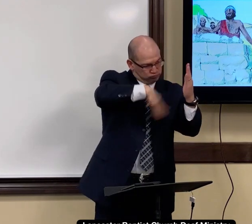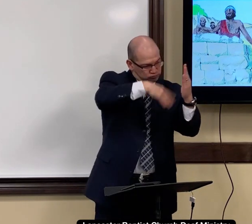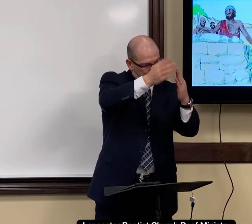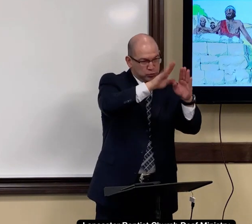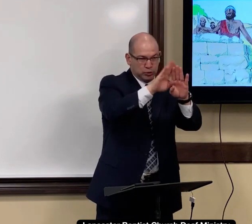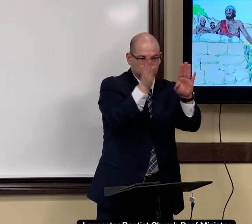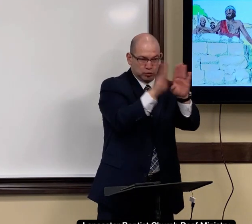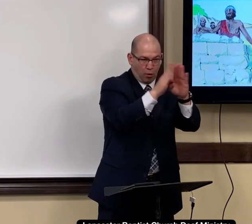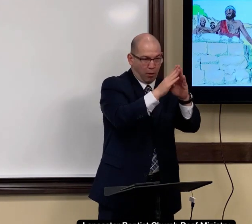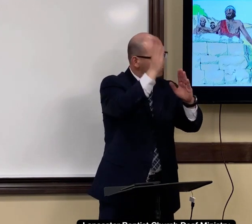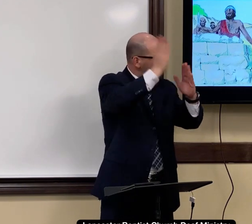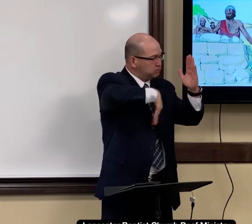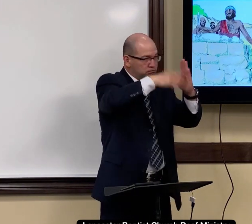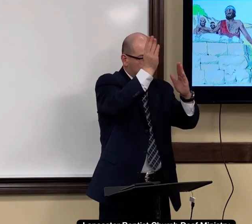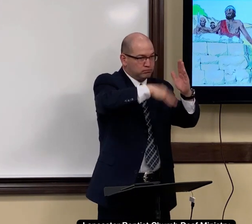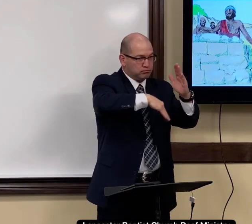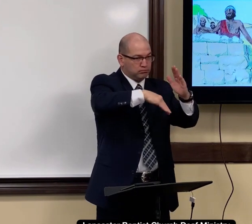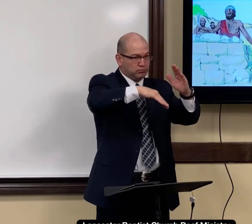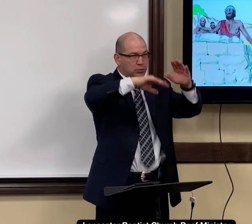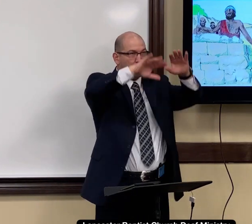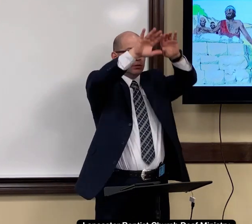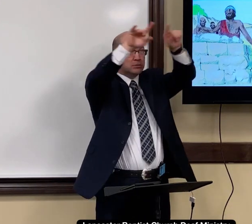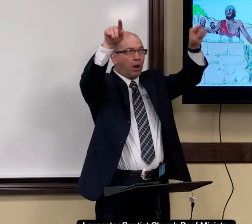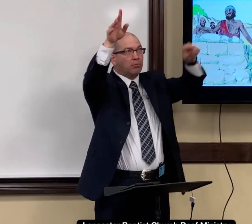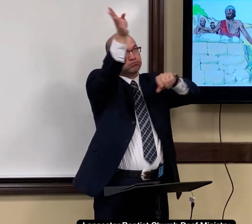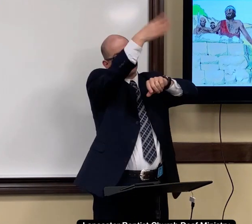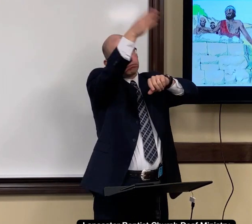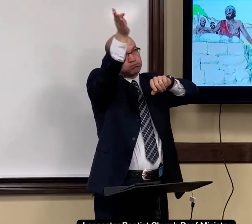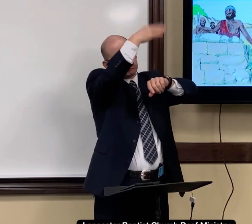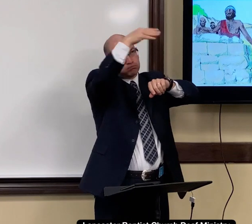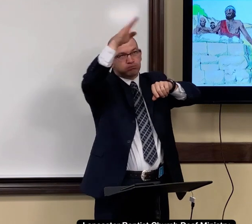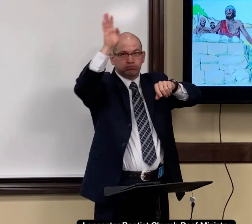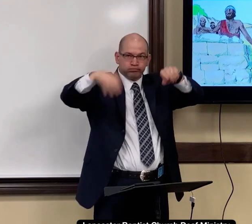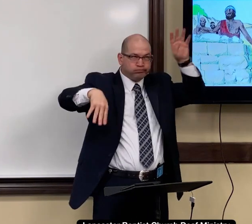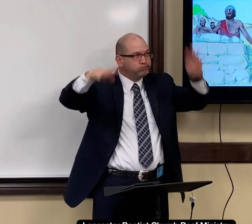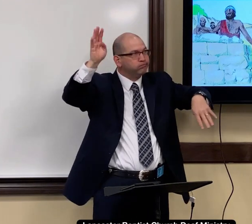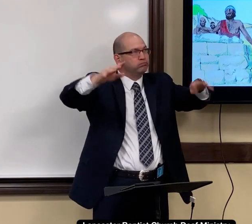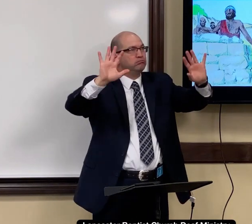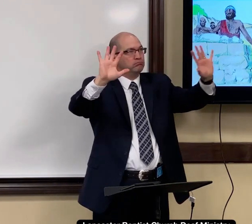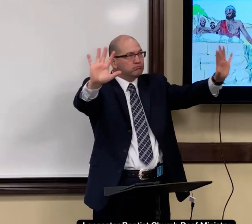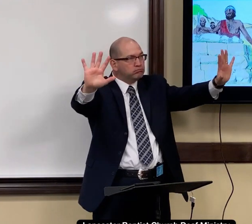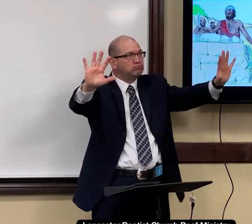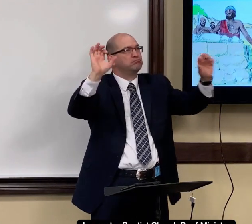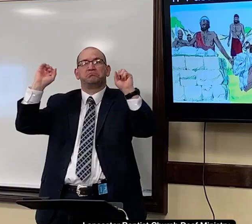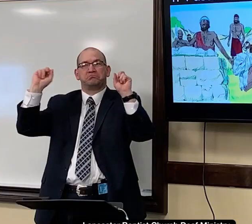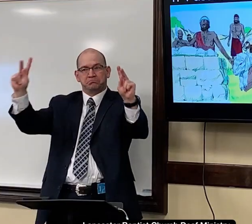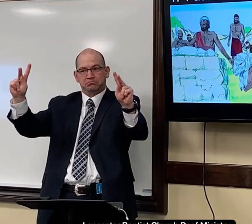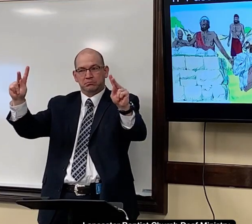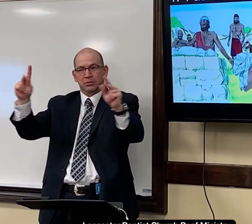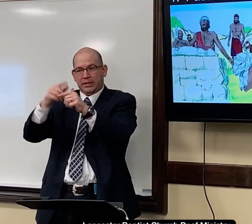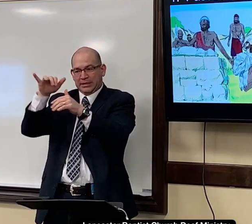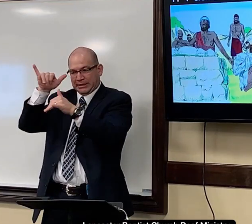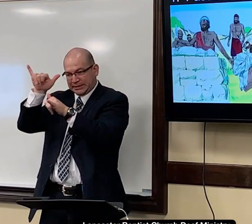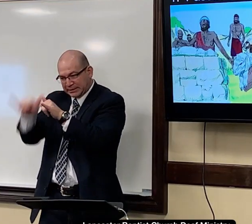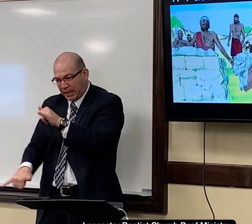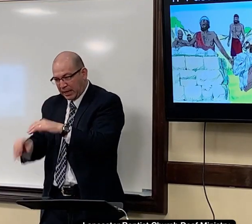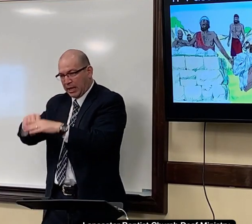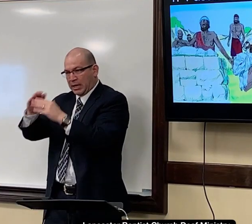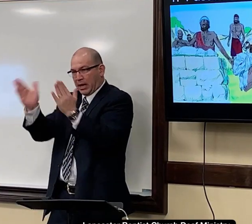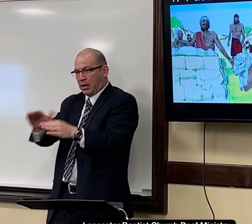and paint paint his blood over the door posts over the door jamb outside the your